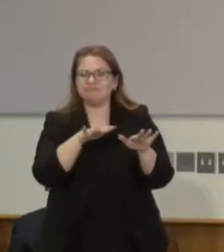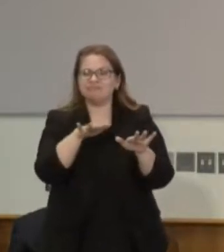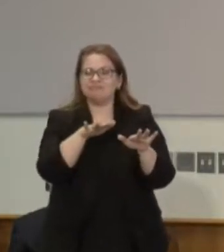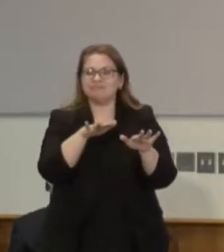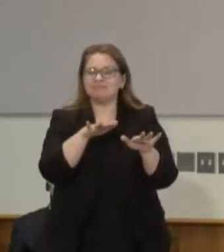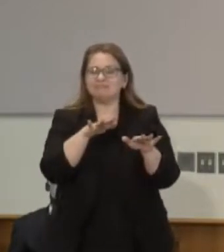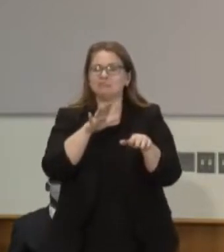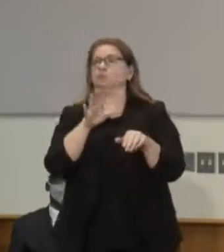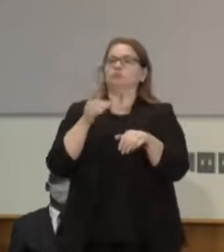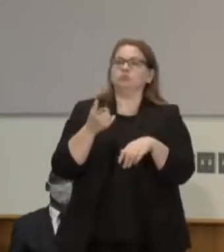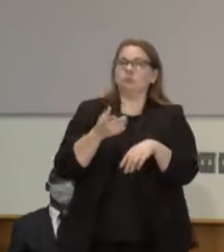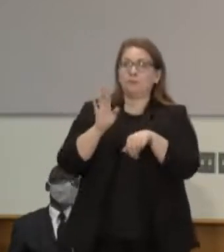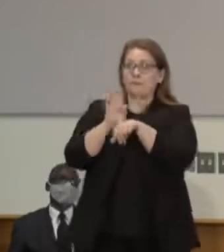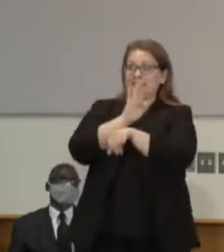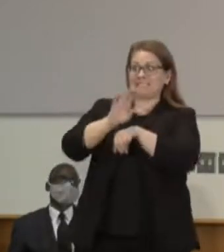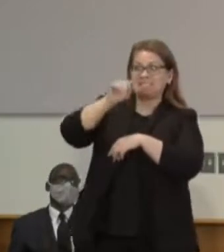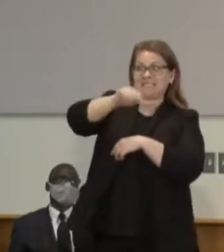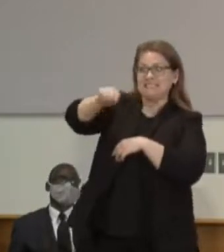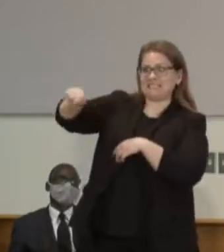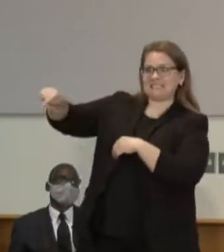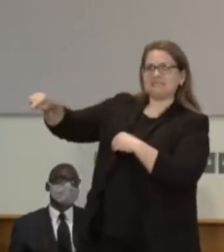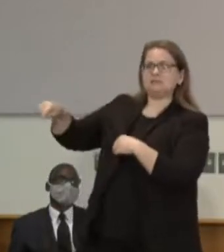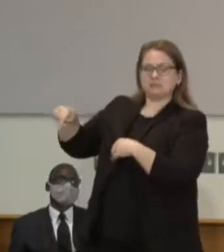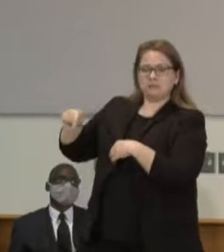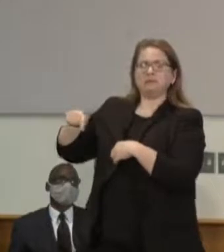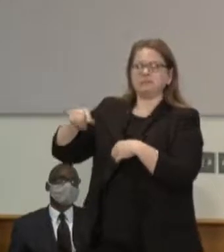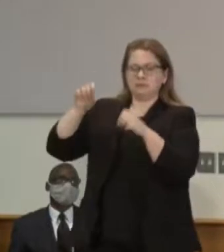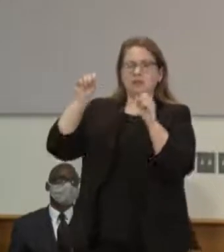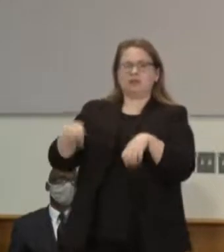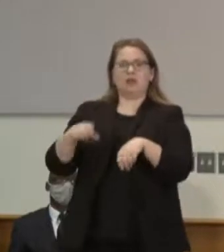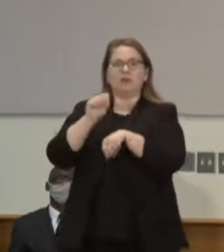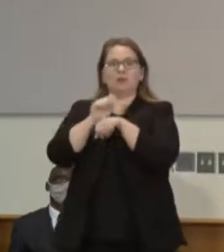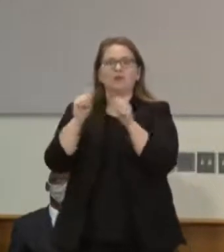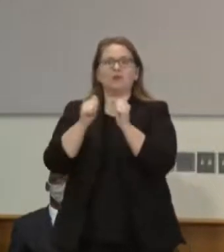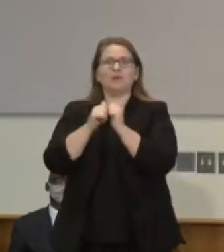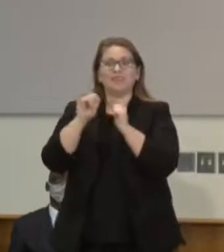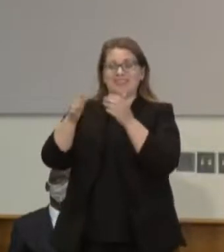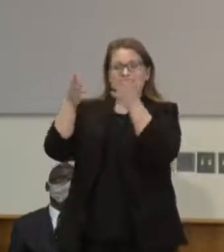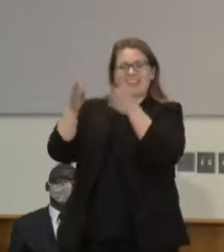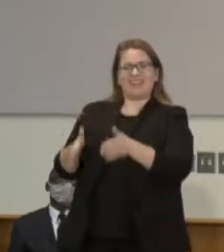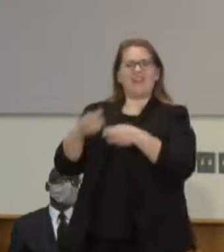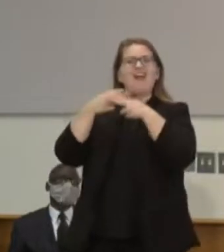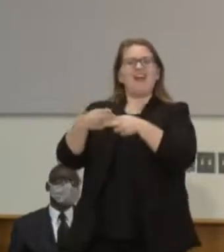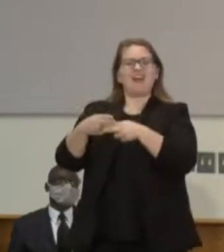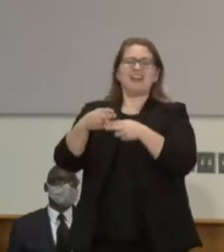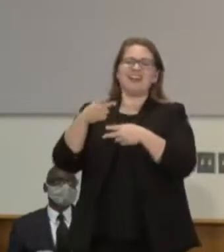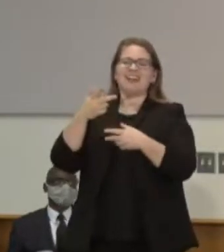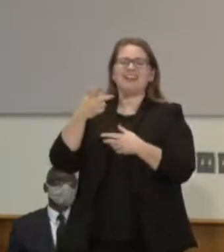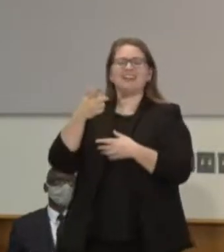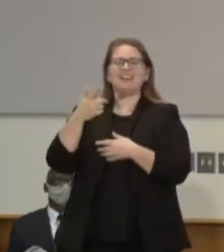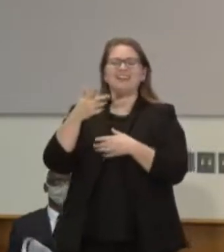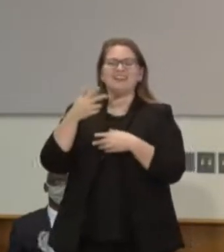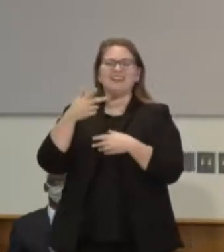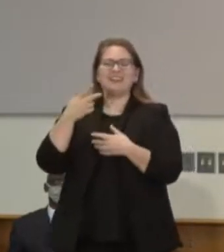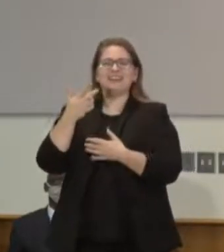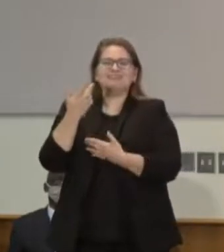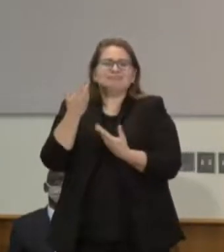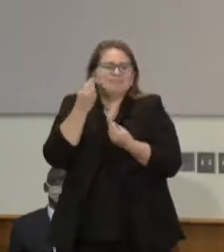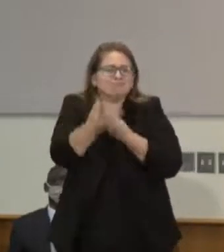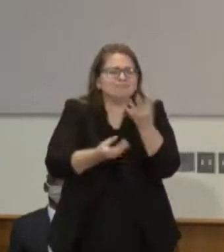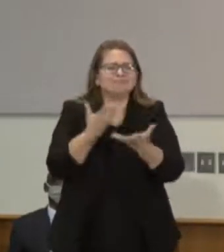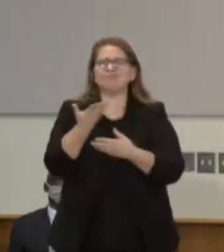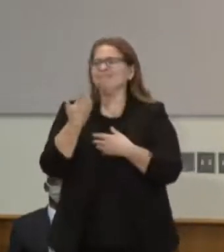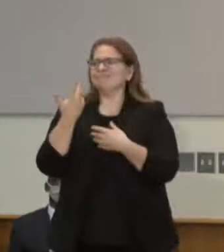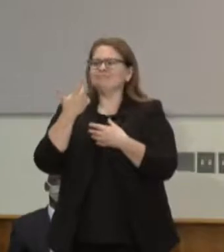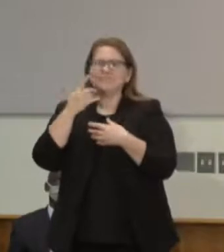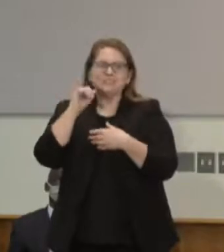worked with the businesses to give these young folks a job, just a simple job, right? In the